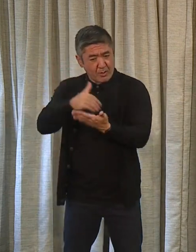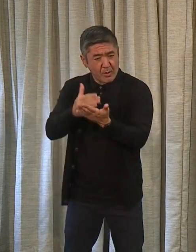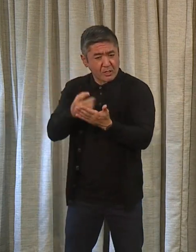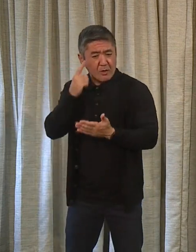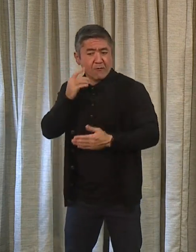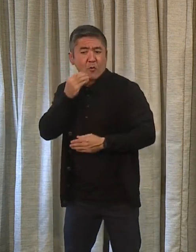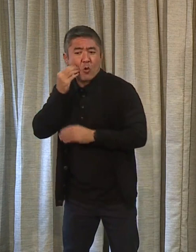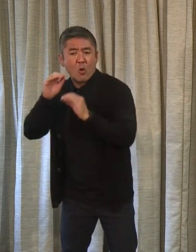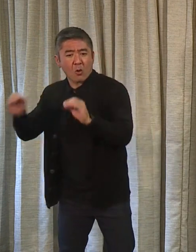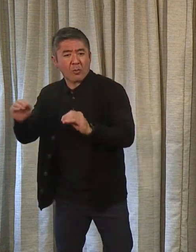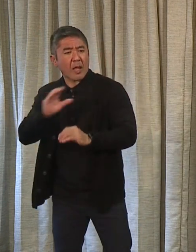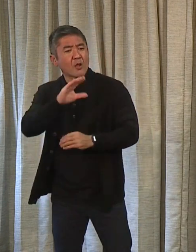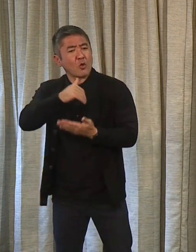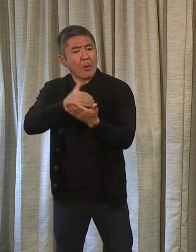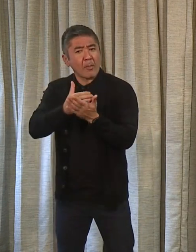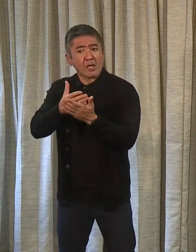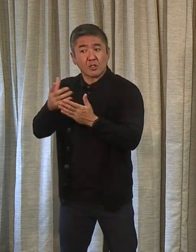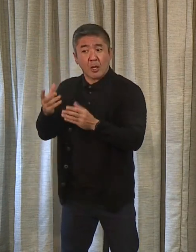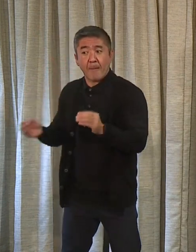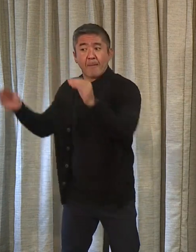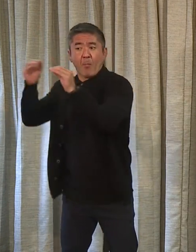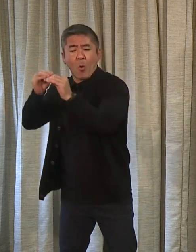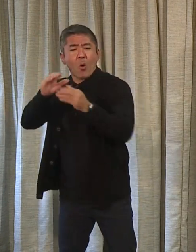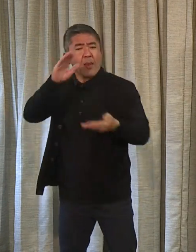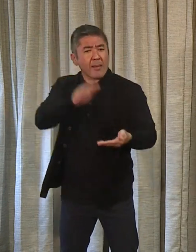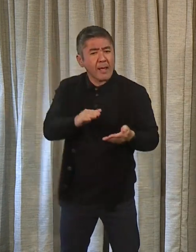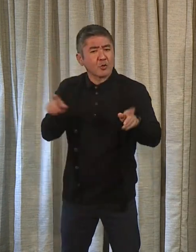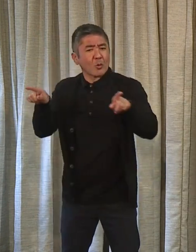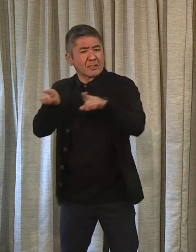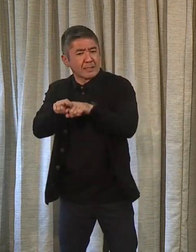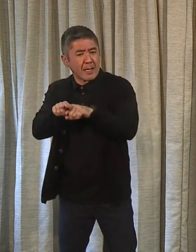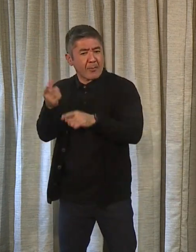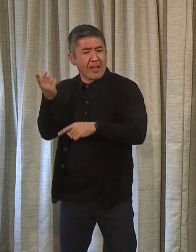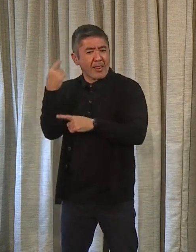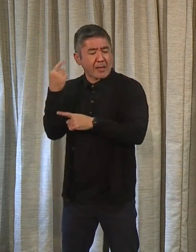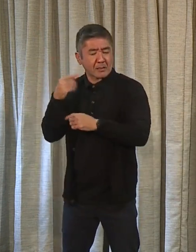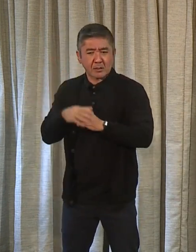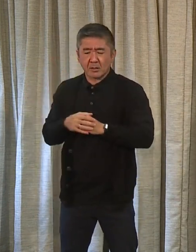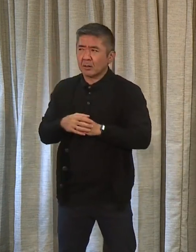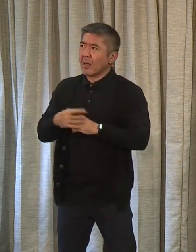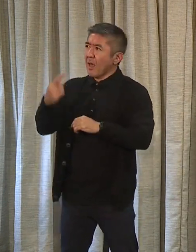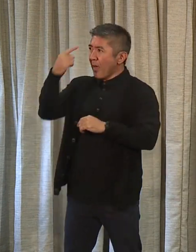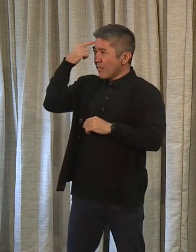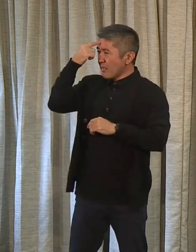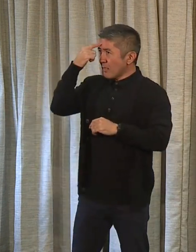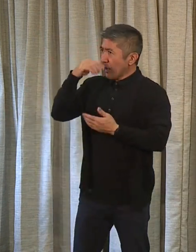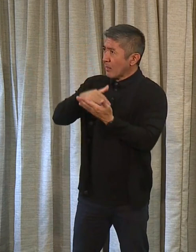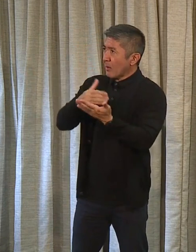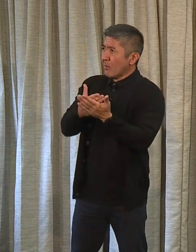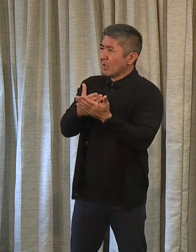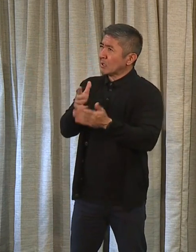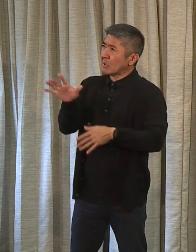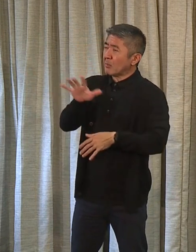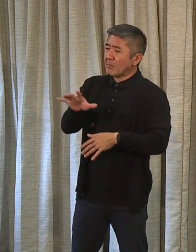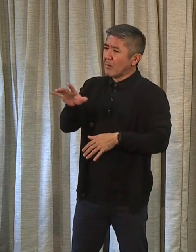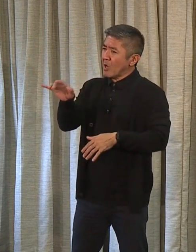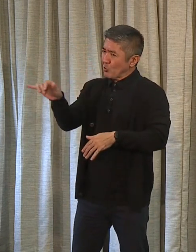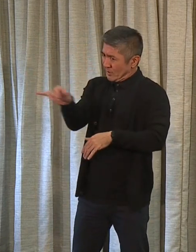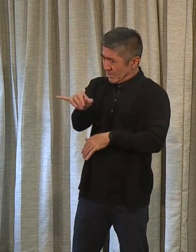proposed budget higher, lower, or the same as last year's spending? I think it's probably about the same.